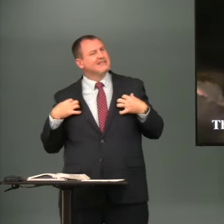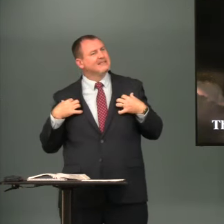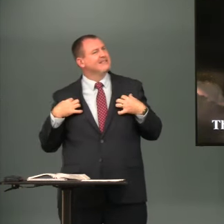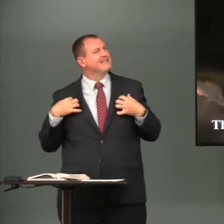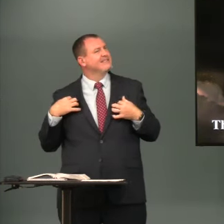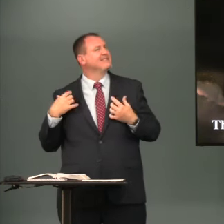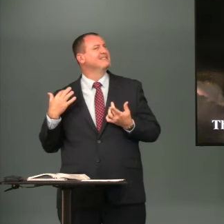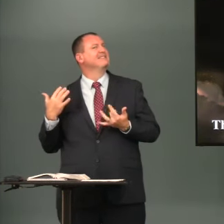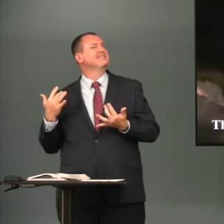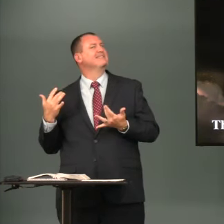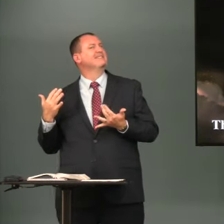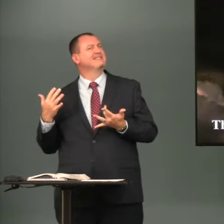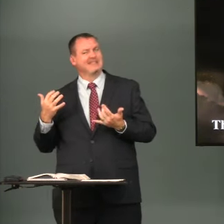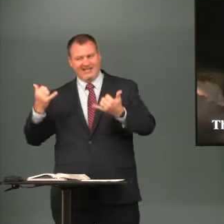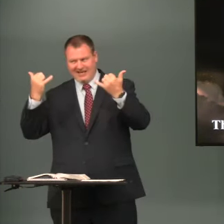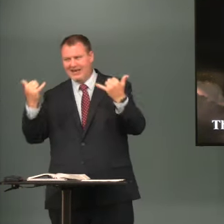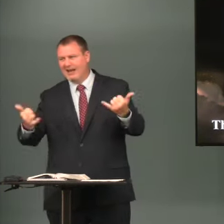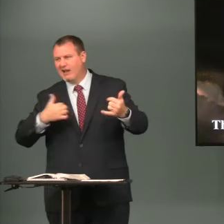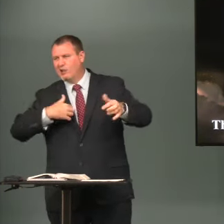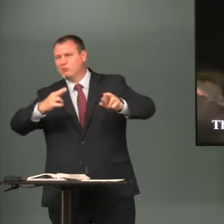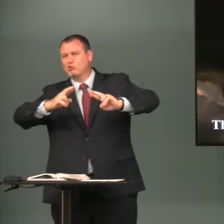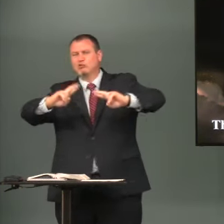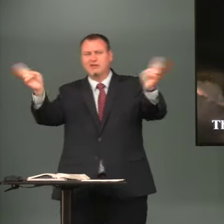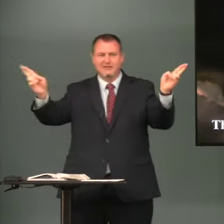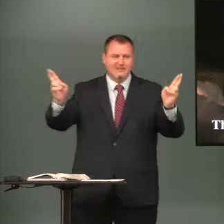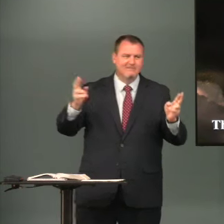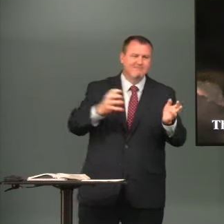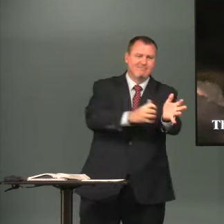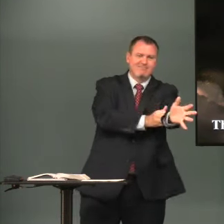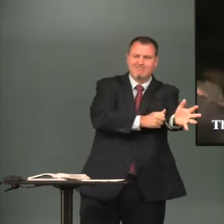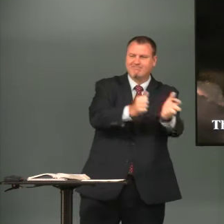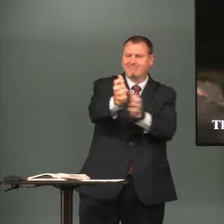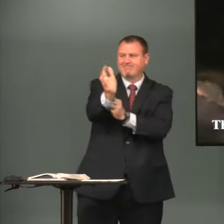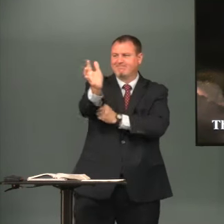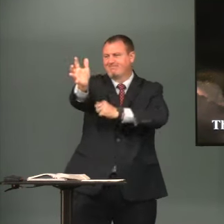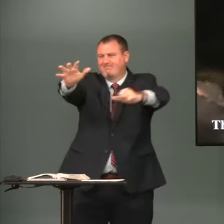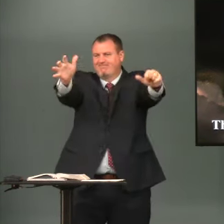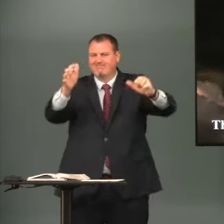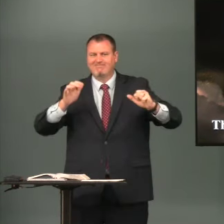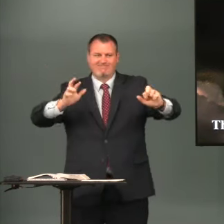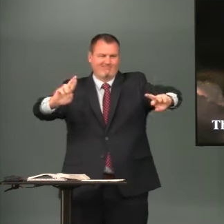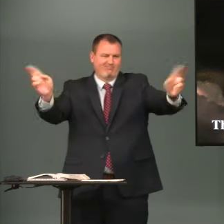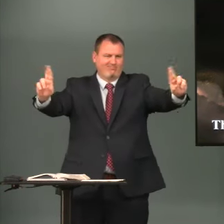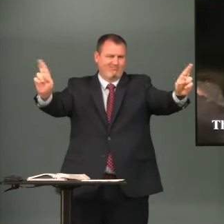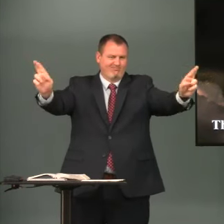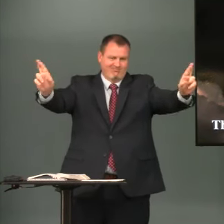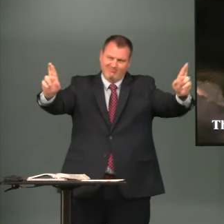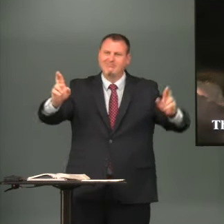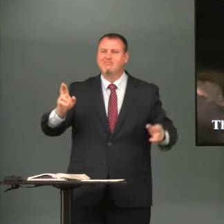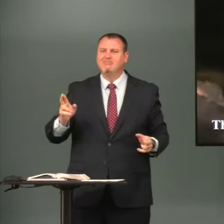but it's been quite some time and now i'm ready to roll up my sleeves and go again